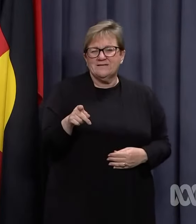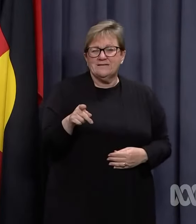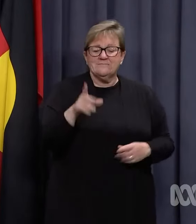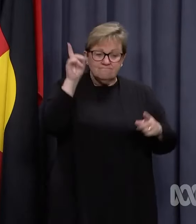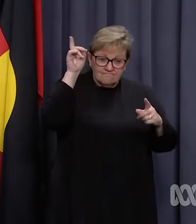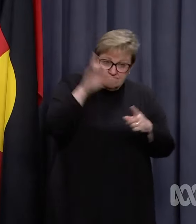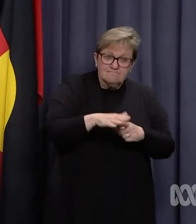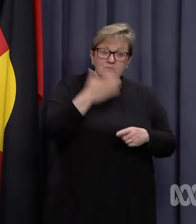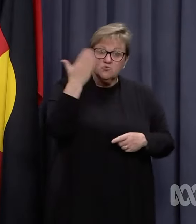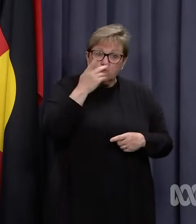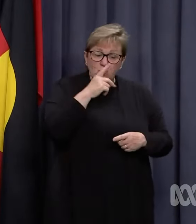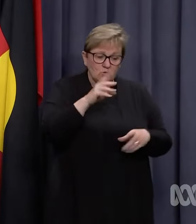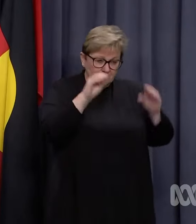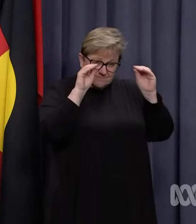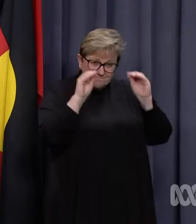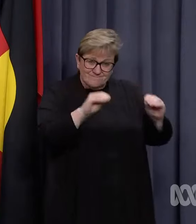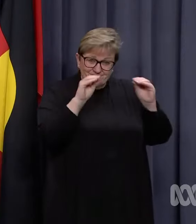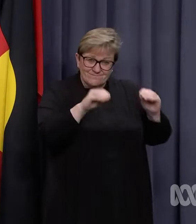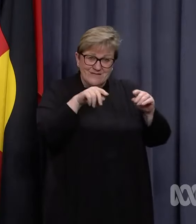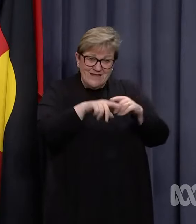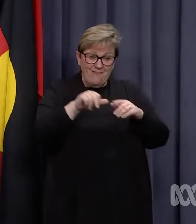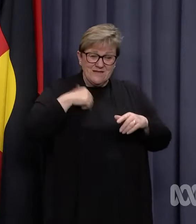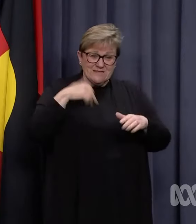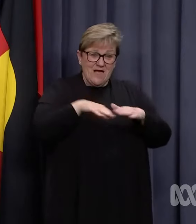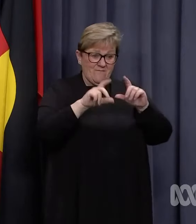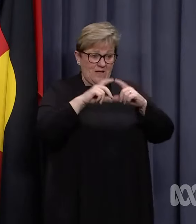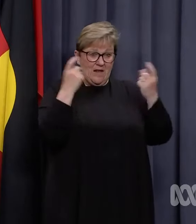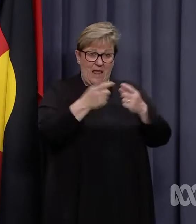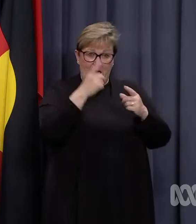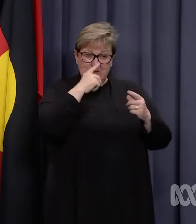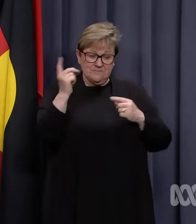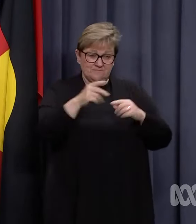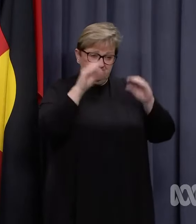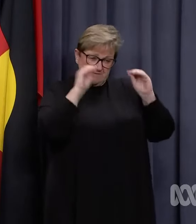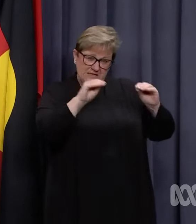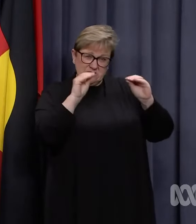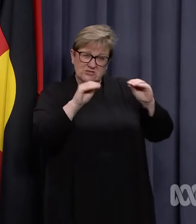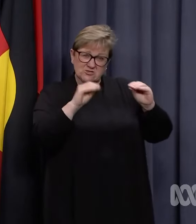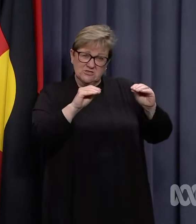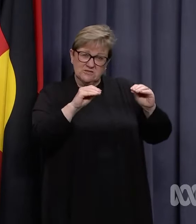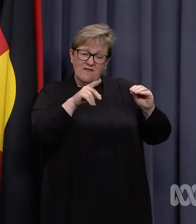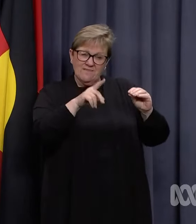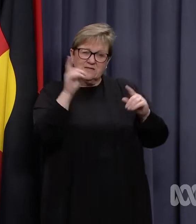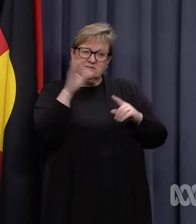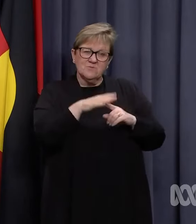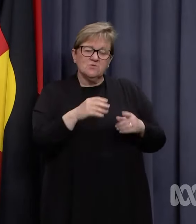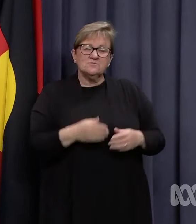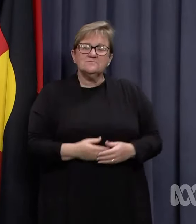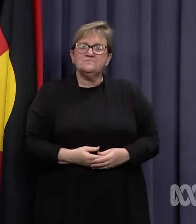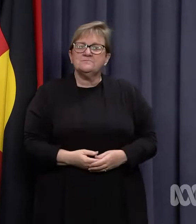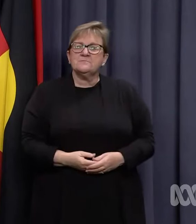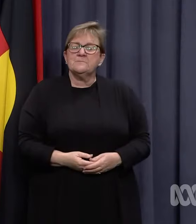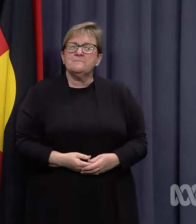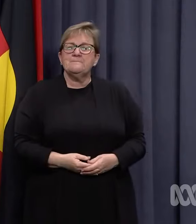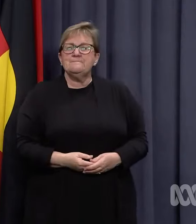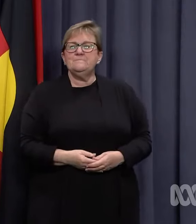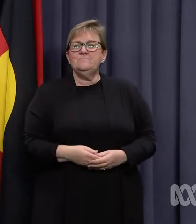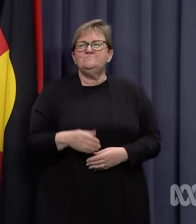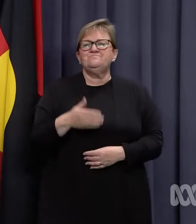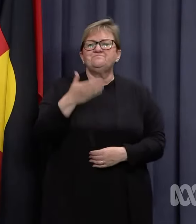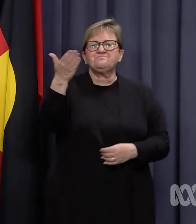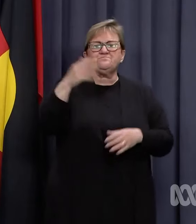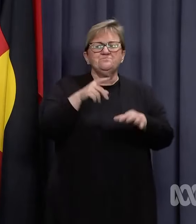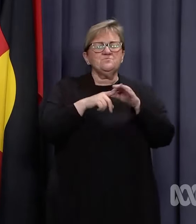core focus is for them to be able to staff the classrooms so that students can do face-to-face learning. Can you think it would have been better or